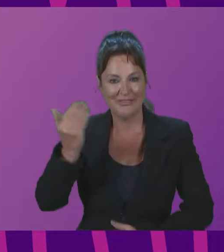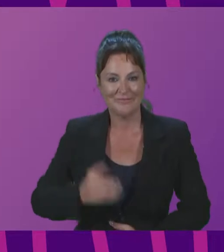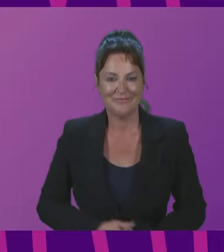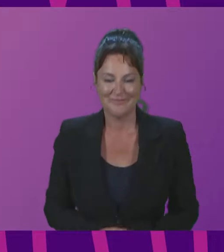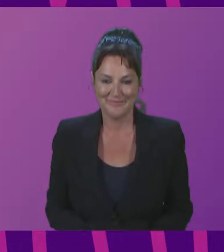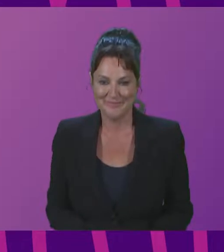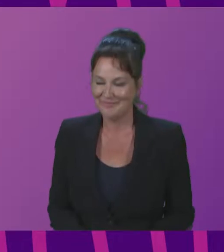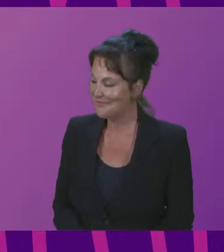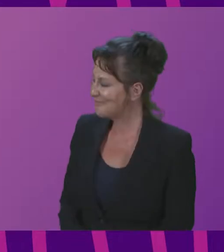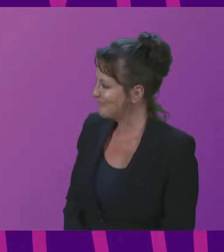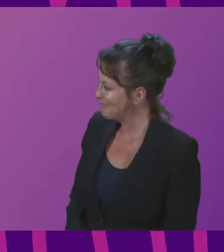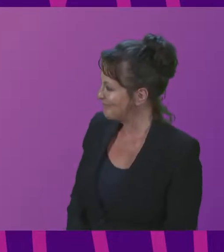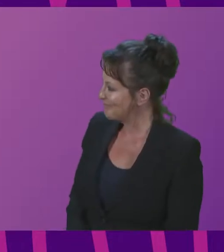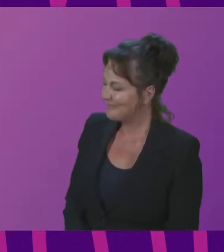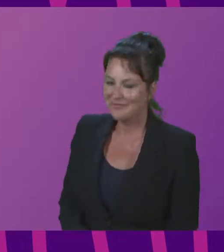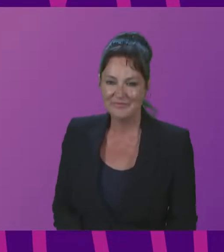Thank you so much,